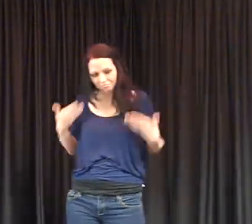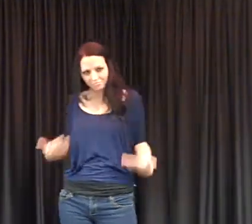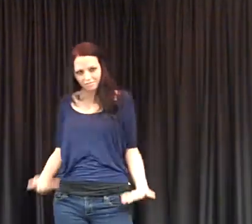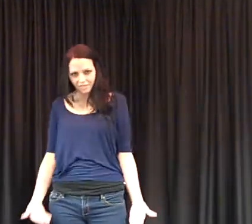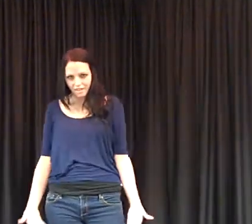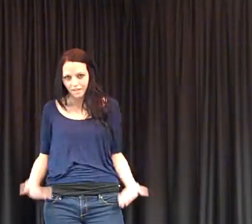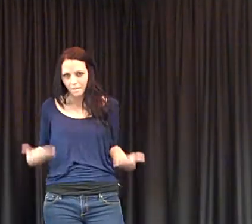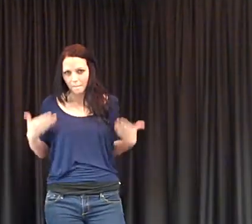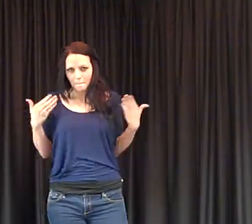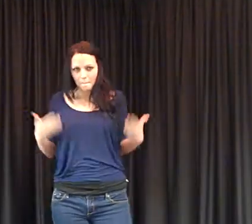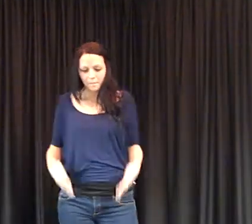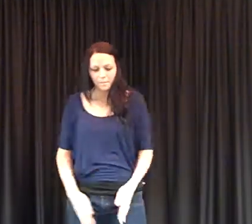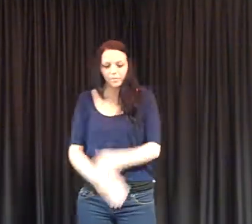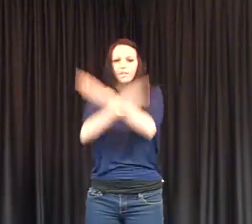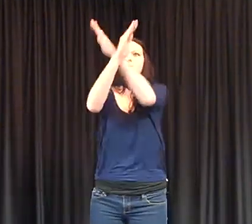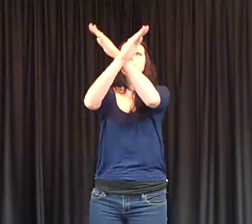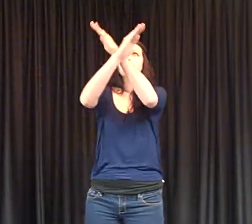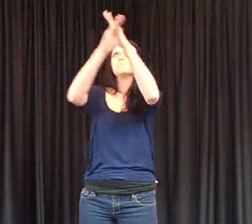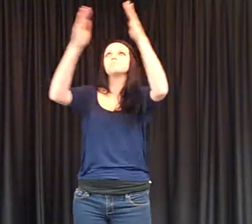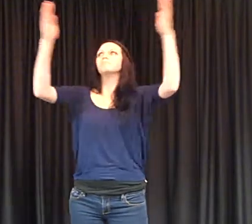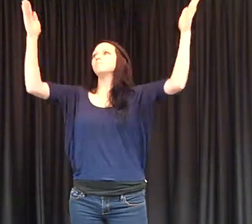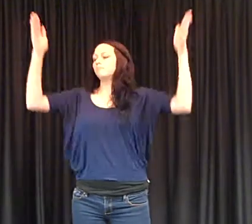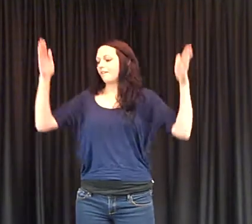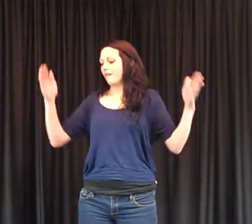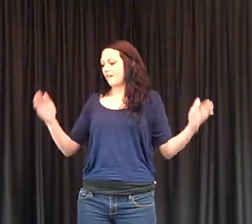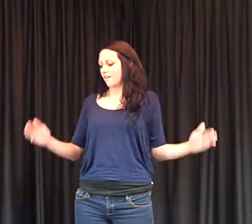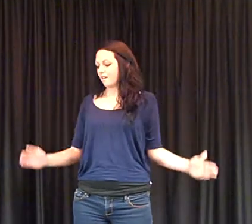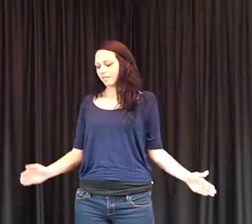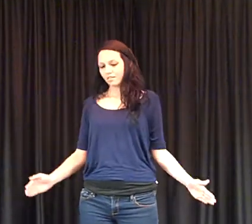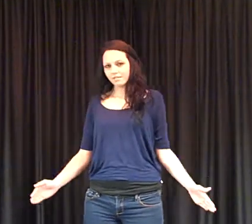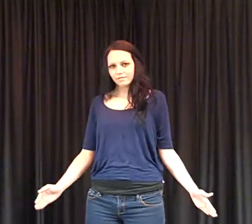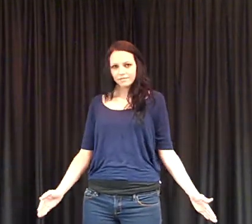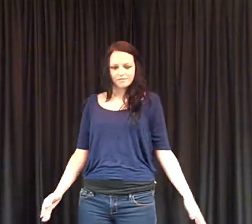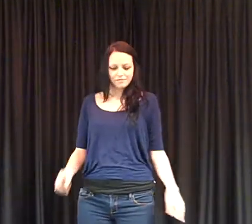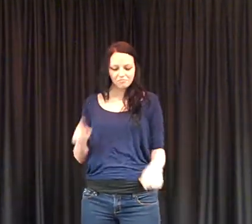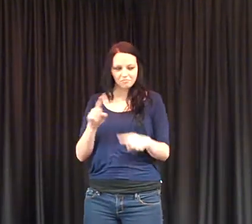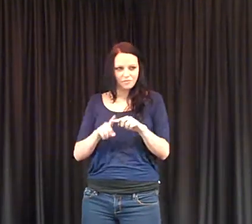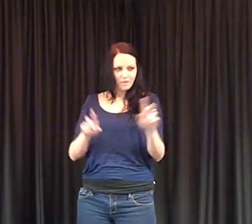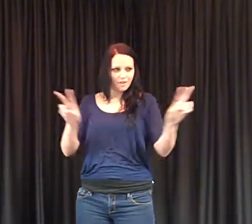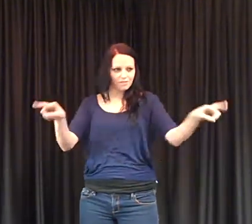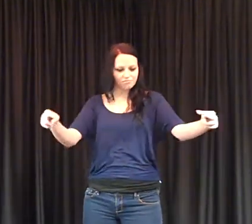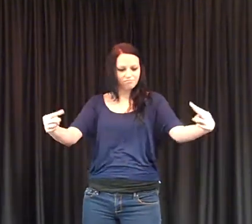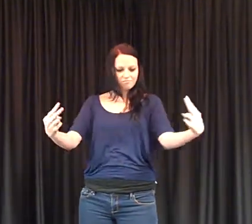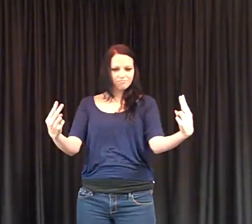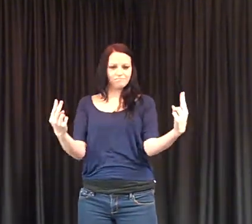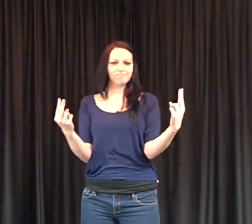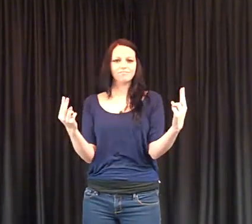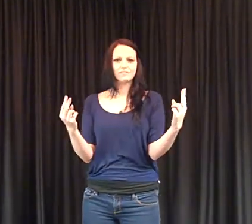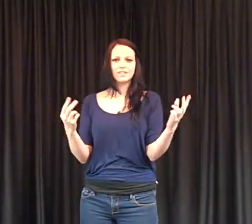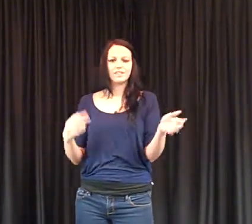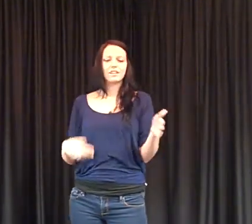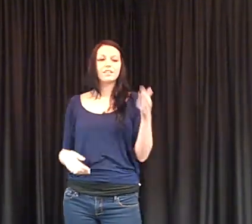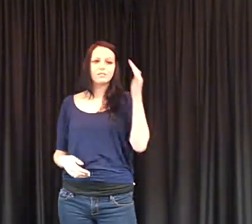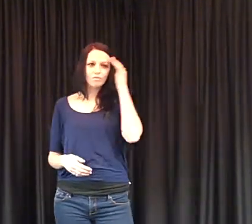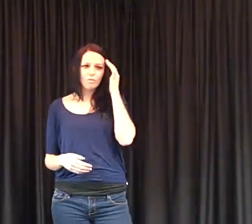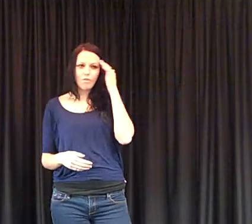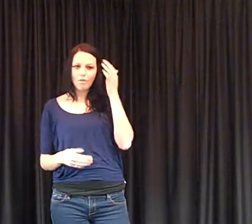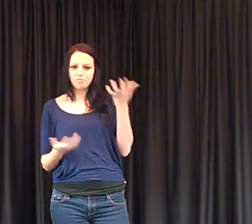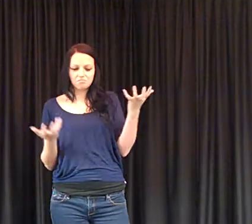This mama's body and this voice cannot be stopped by your deviant ways. So don't forget